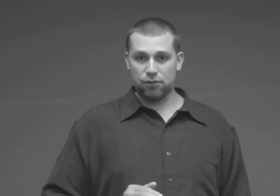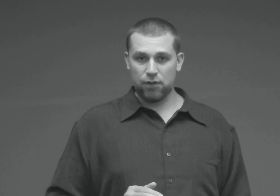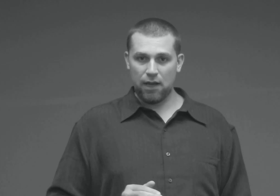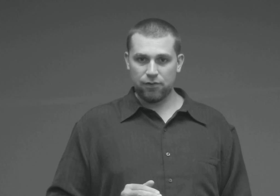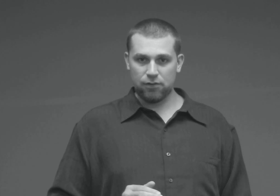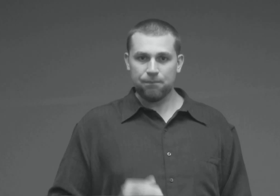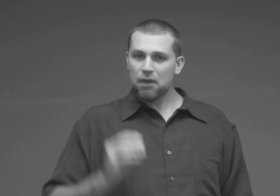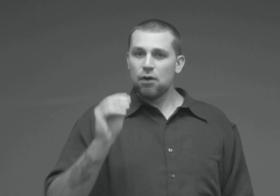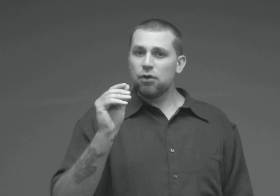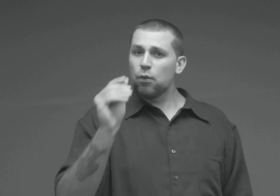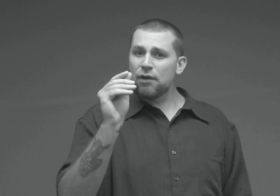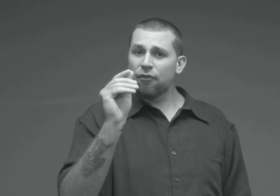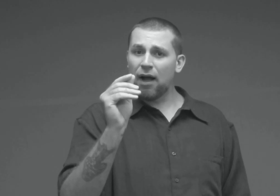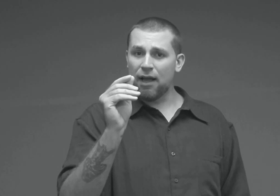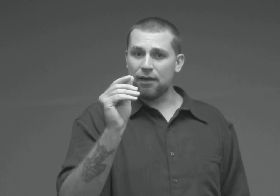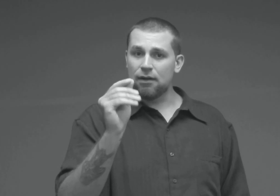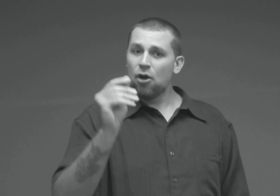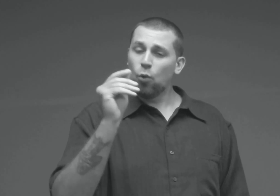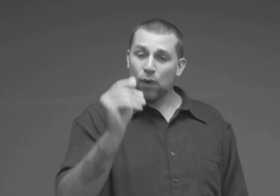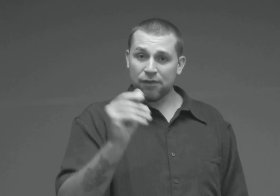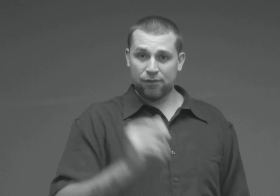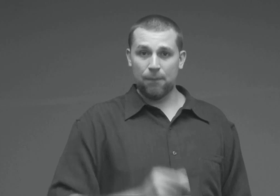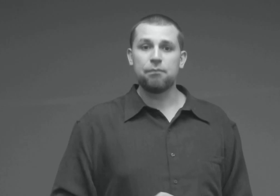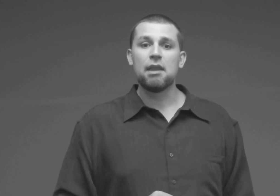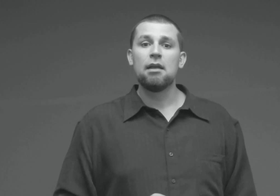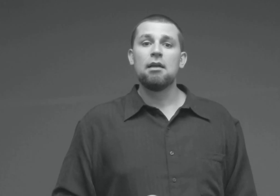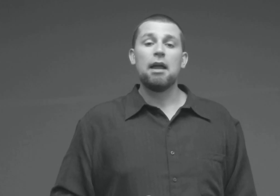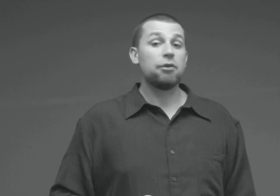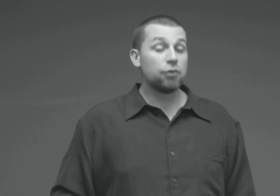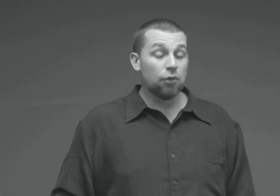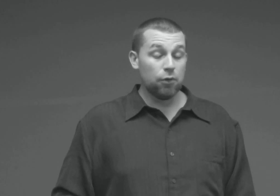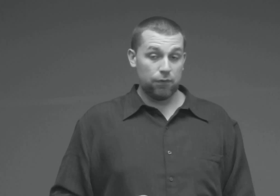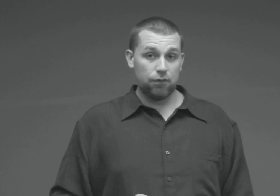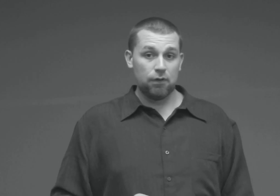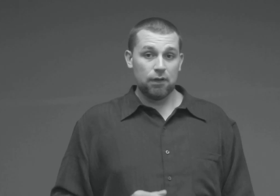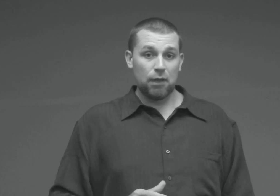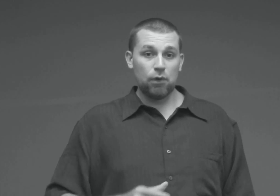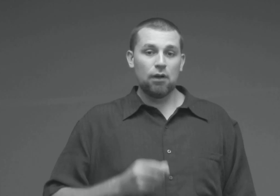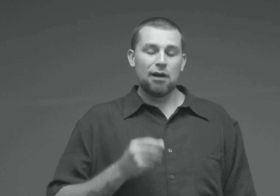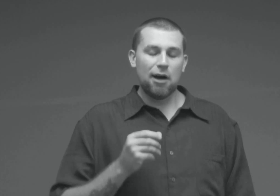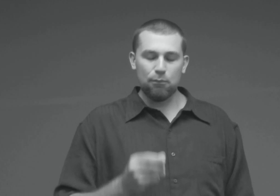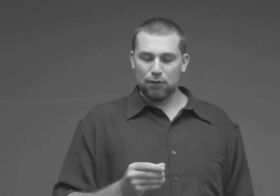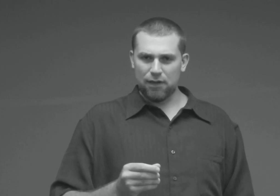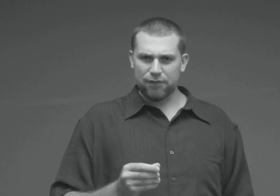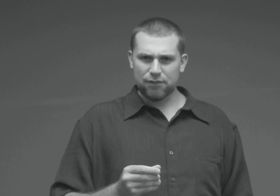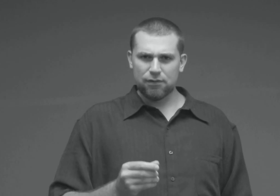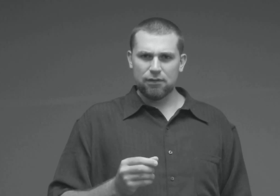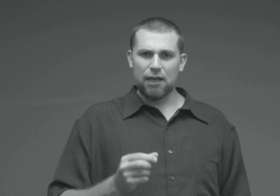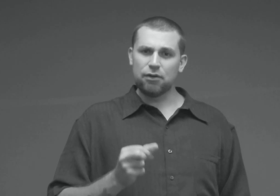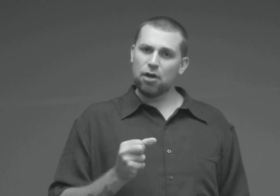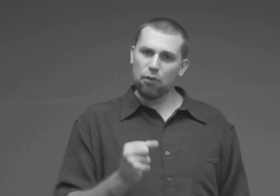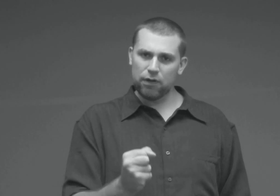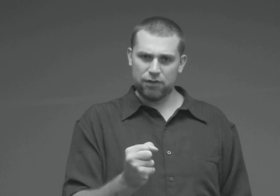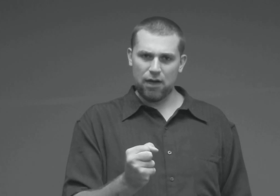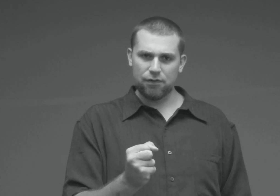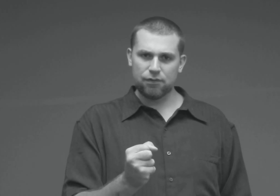creation, do we find wisdom and truth that will humble us, encourage us,